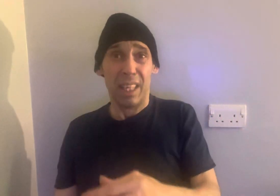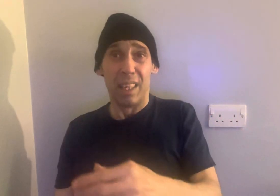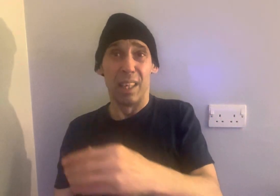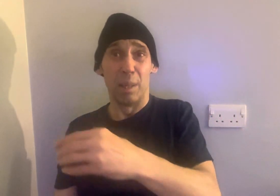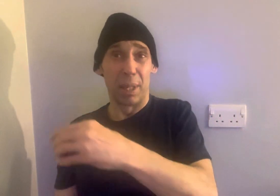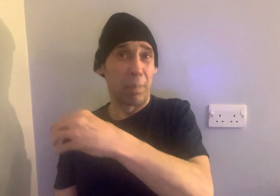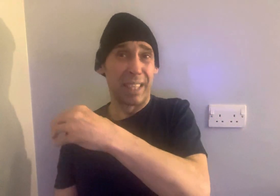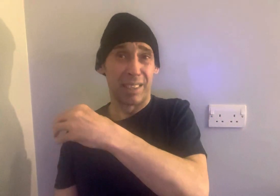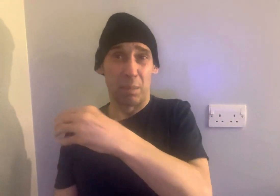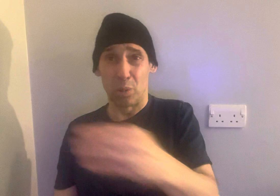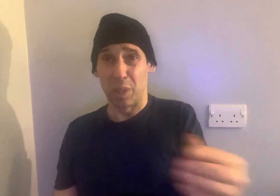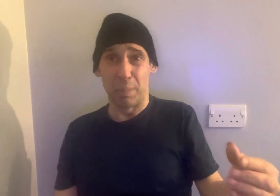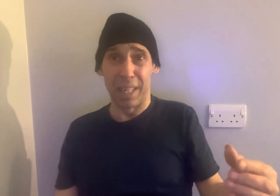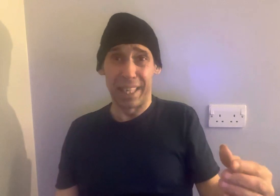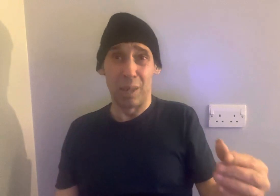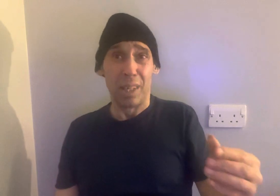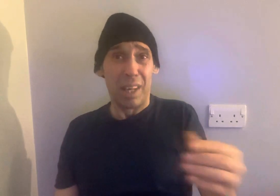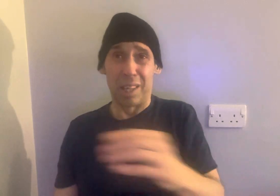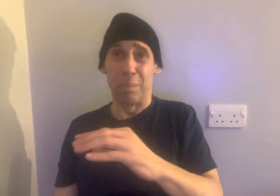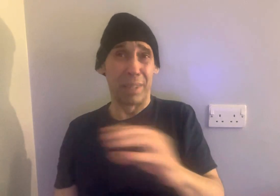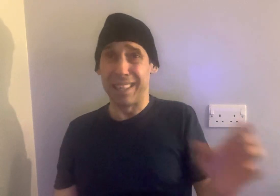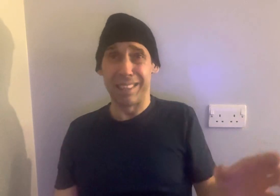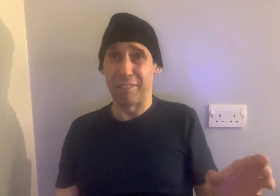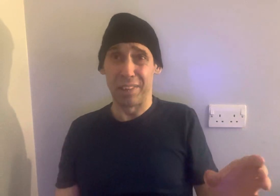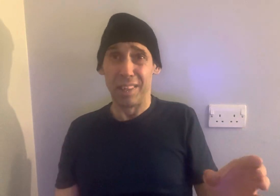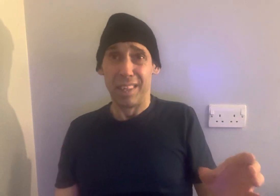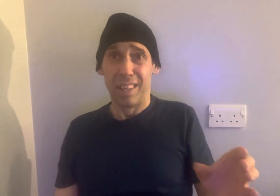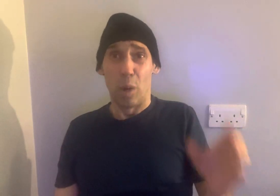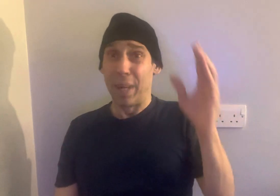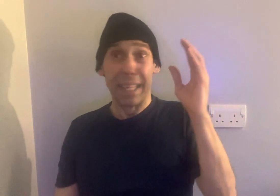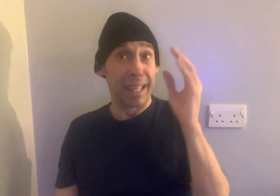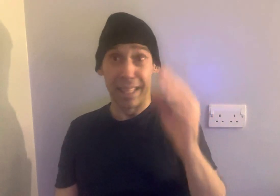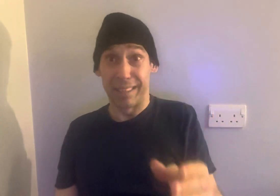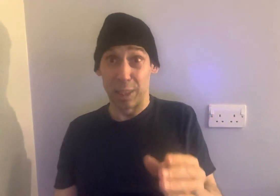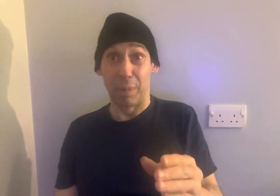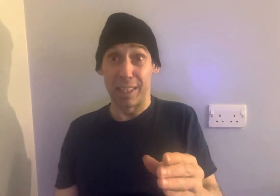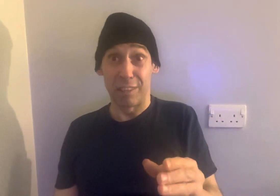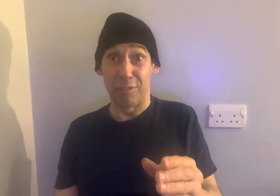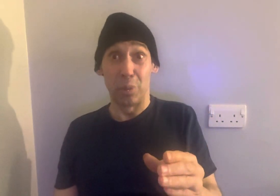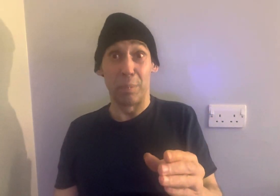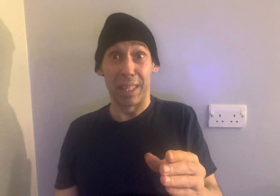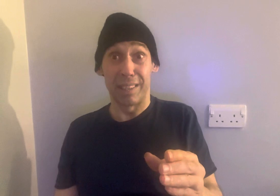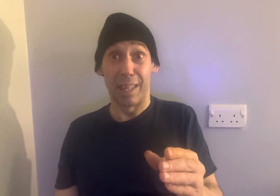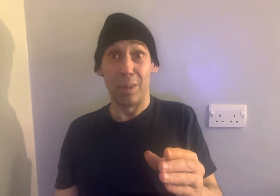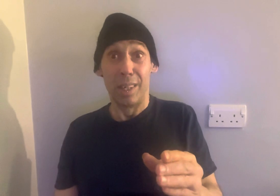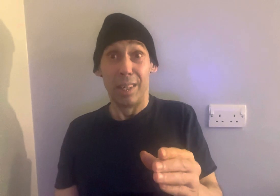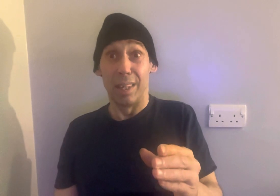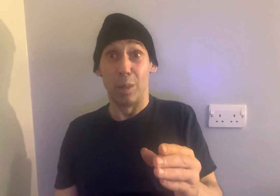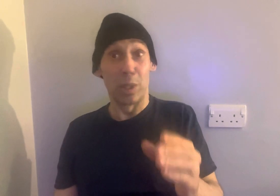but the places I'm talking about now are completely different. I went in there to this place, the fruity place now, which